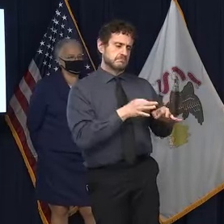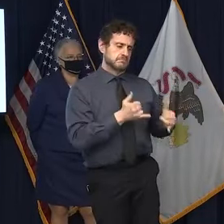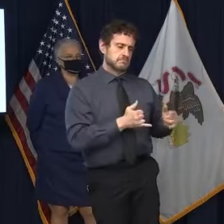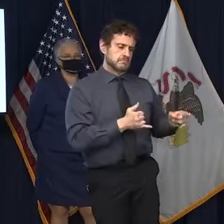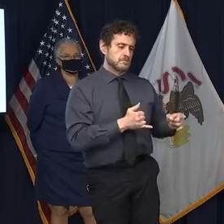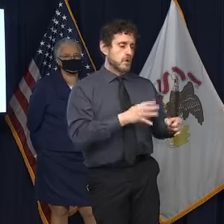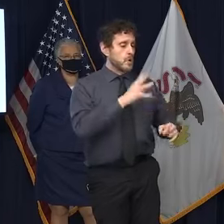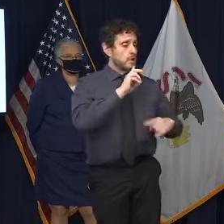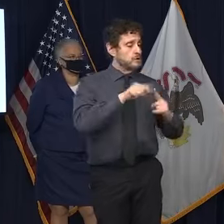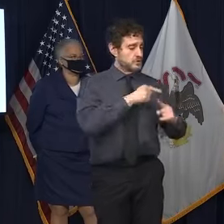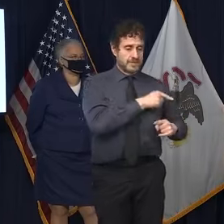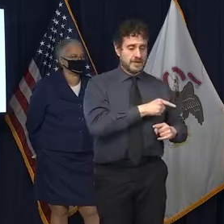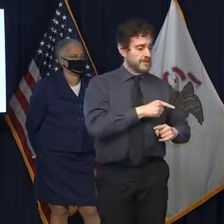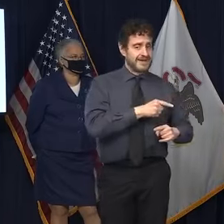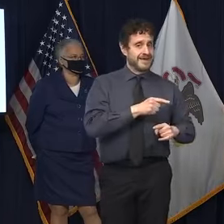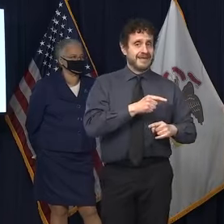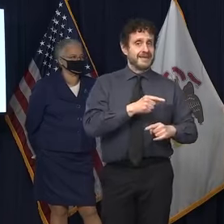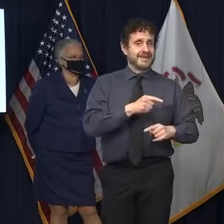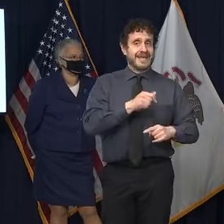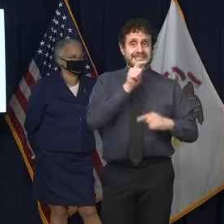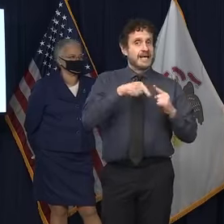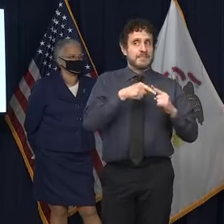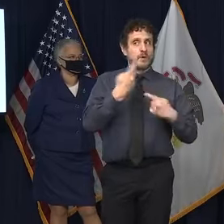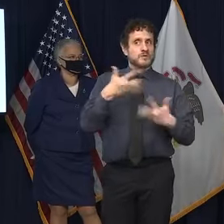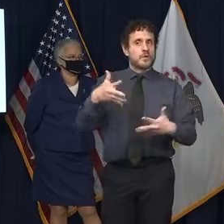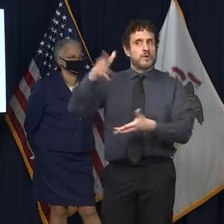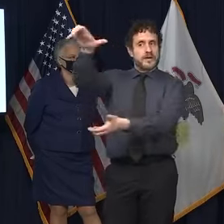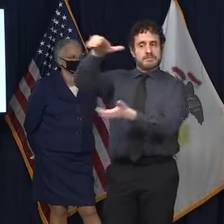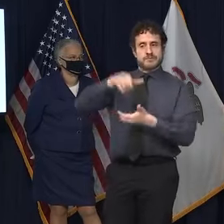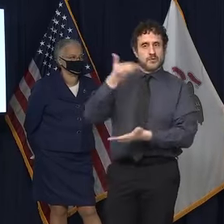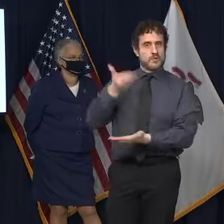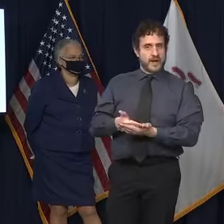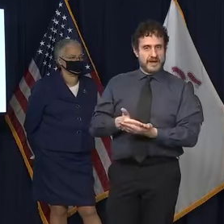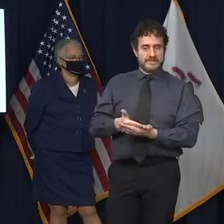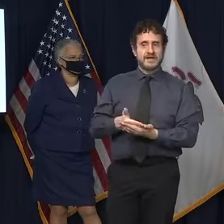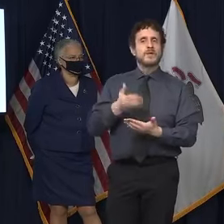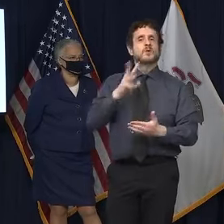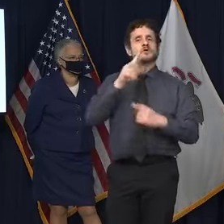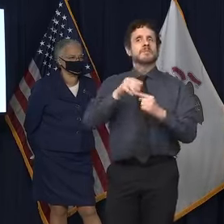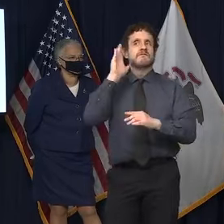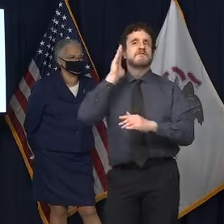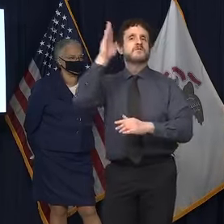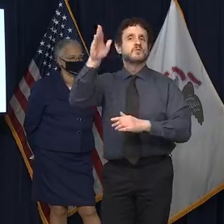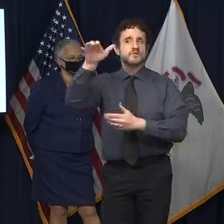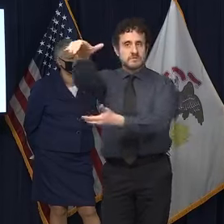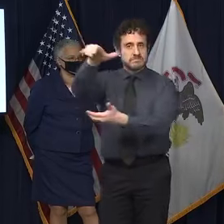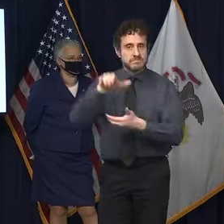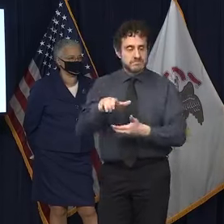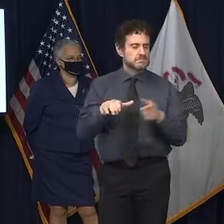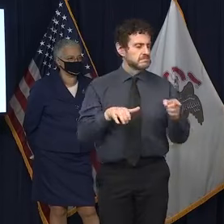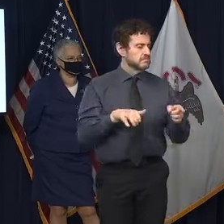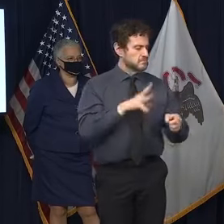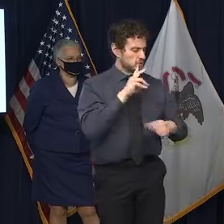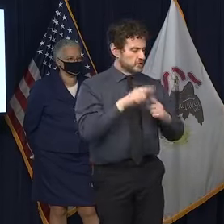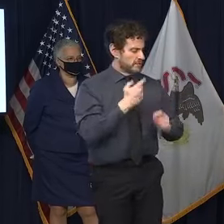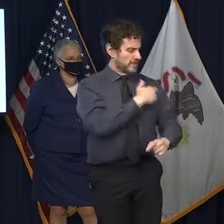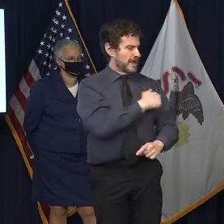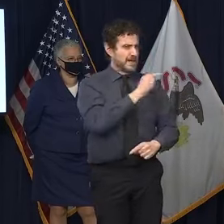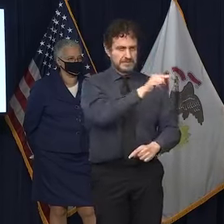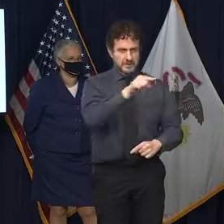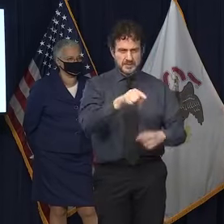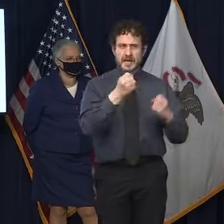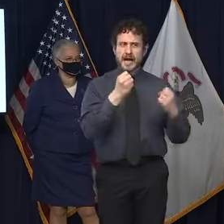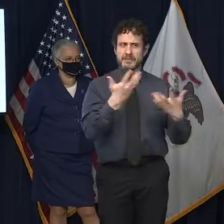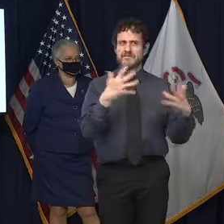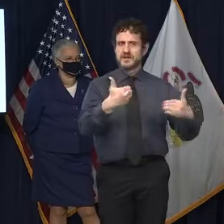to do with the shipments that are already here. Correct. That's correct. Can you give us a status on the hospitals and how many have